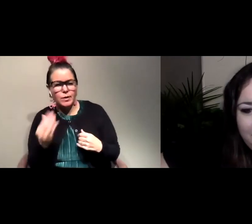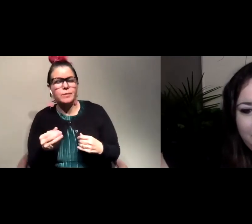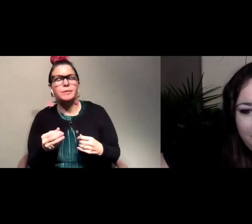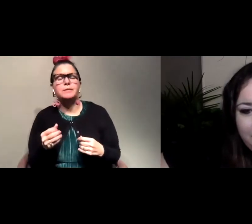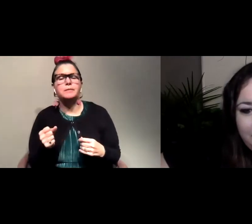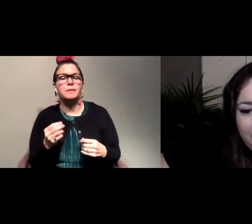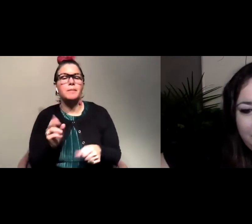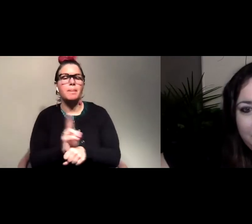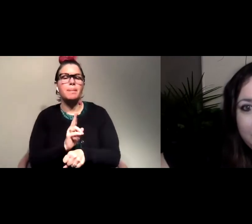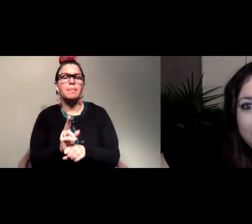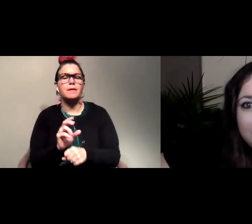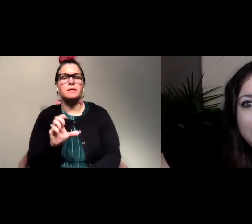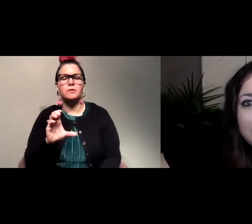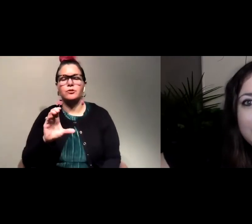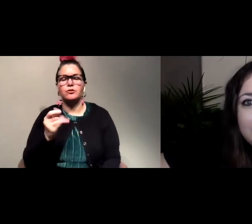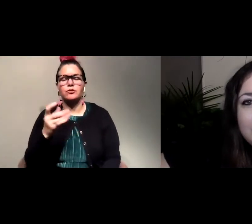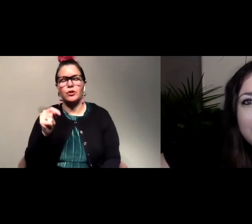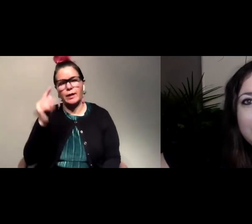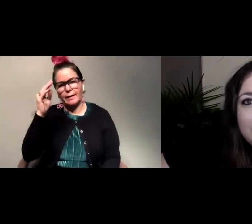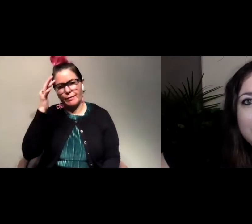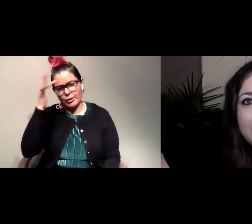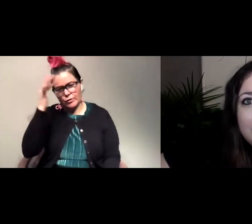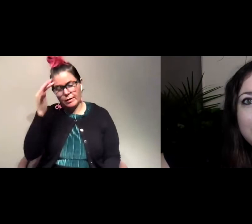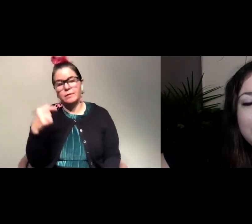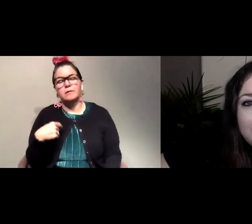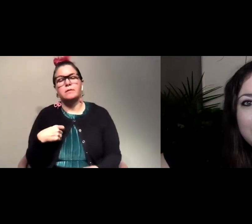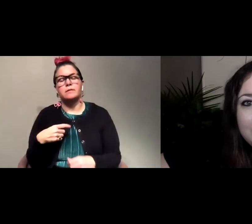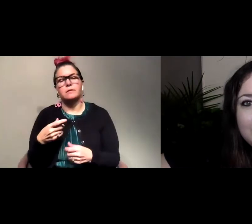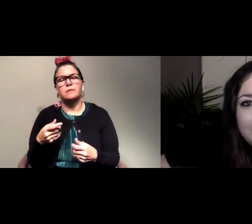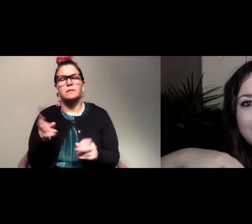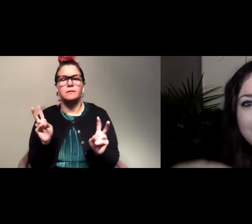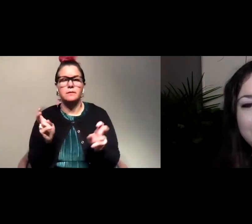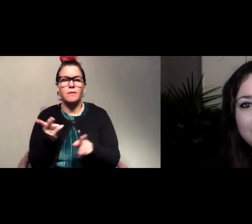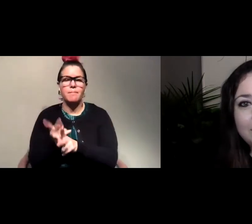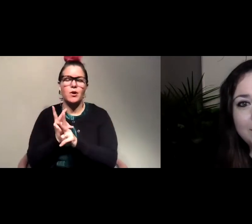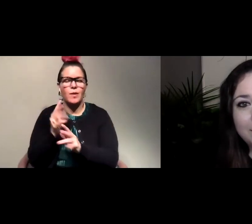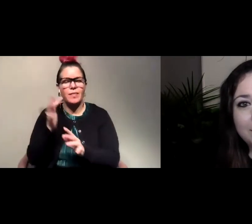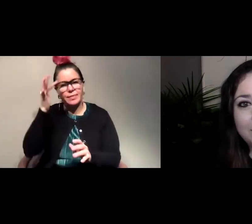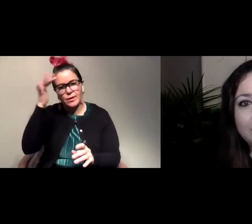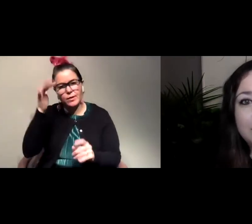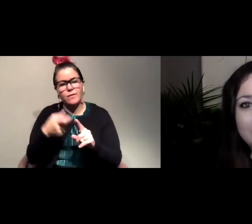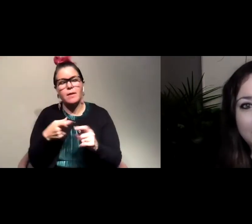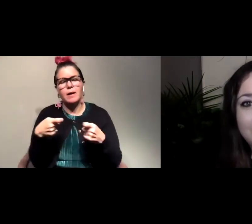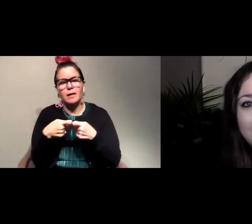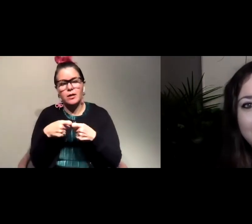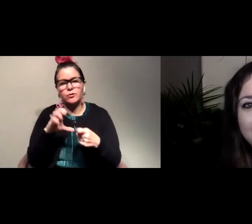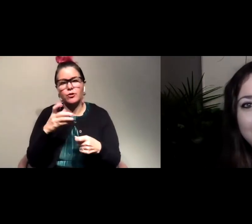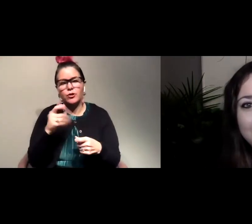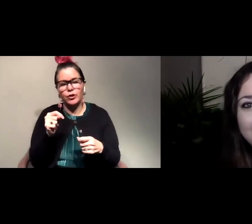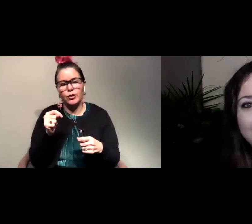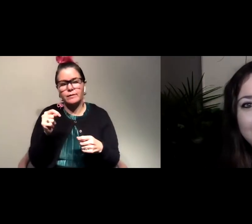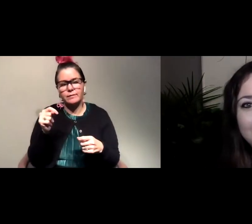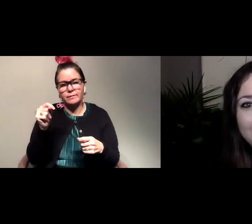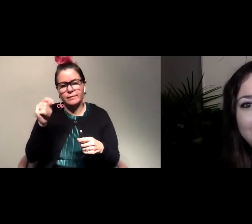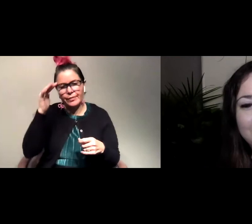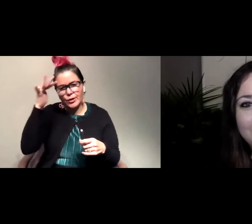use what's called circuit theory so we borrow theory from electric current theory where we start to